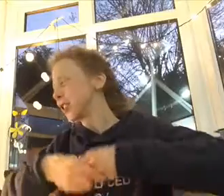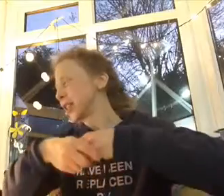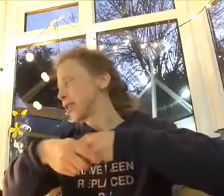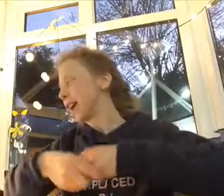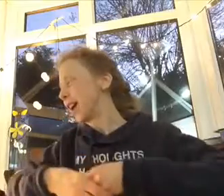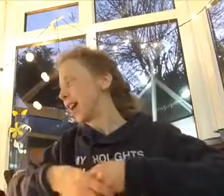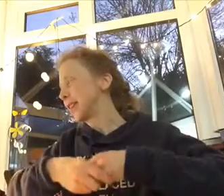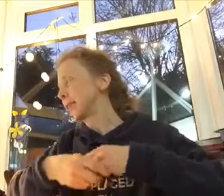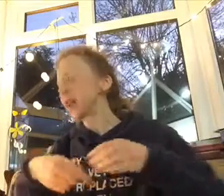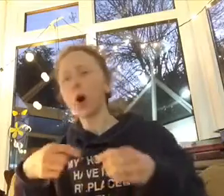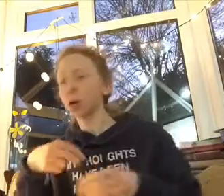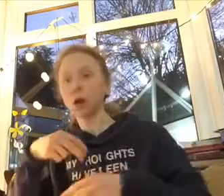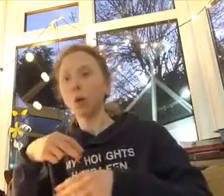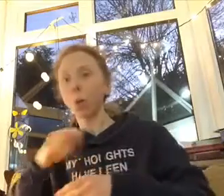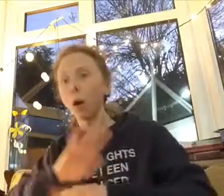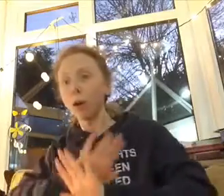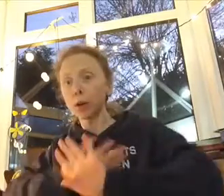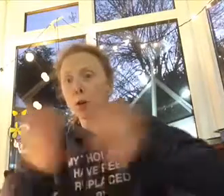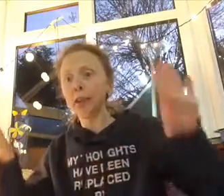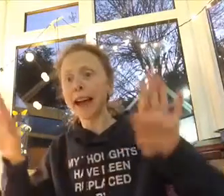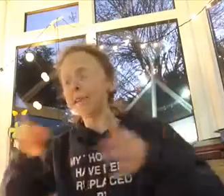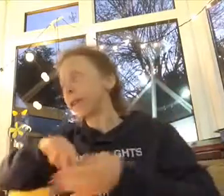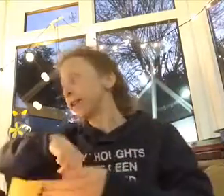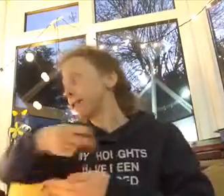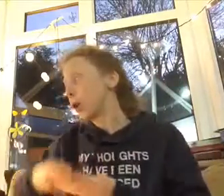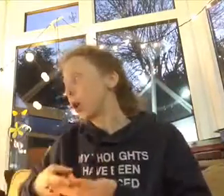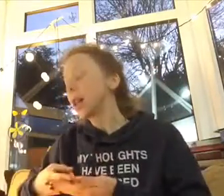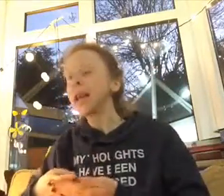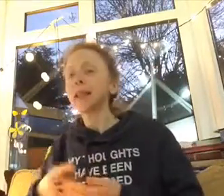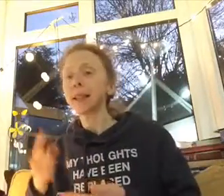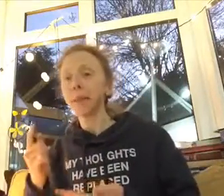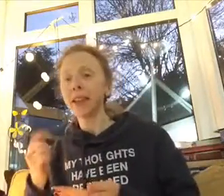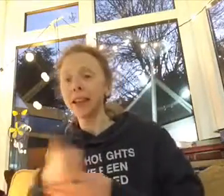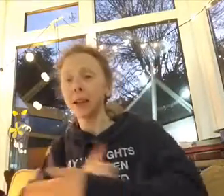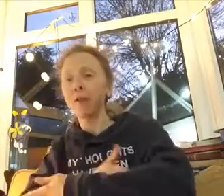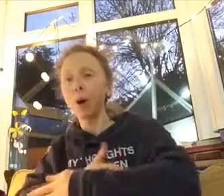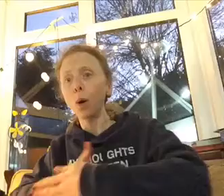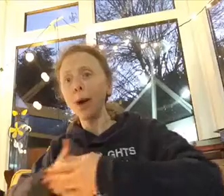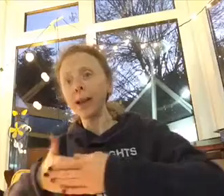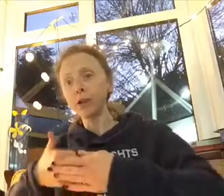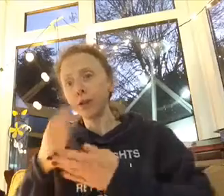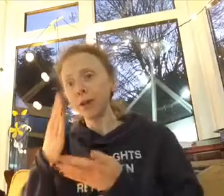just fine an old storm war that will never fall some things are always true